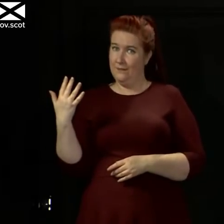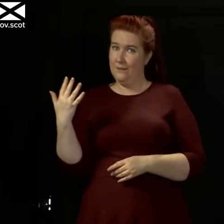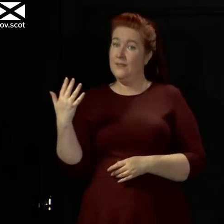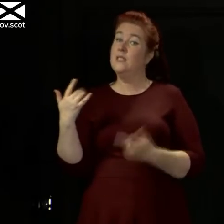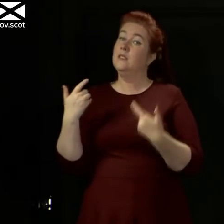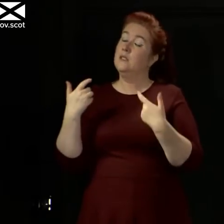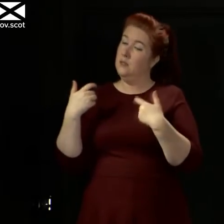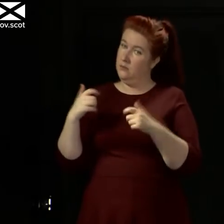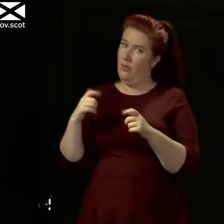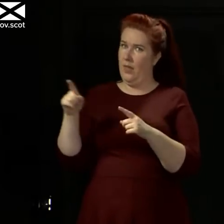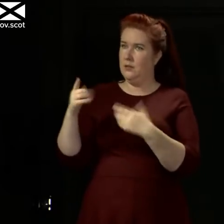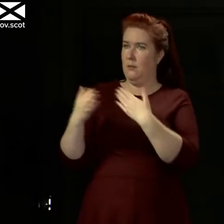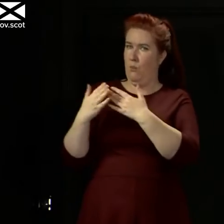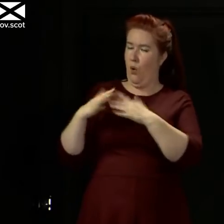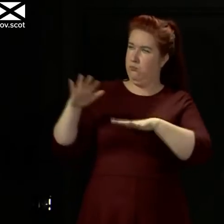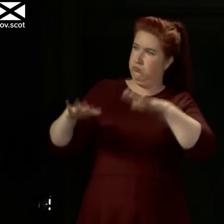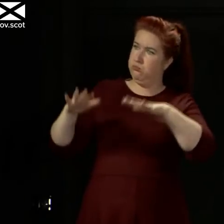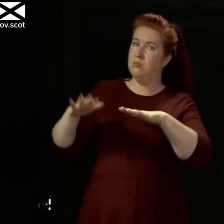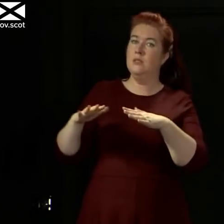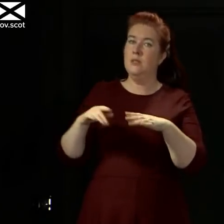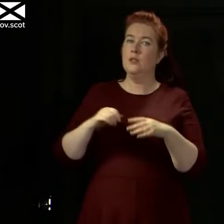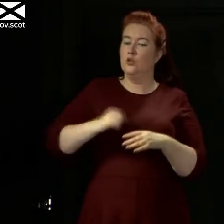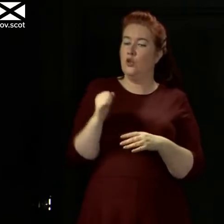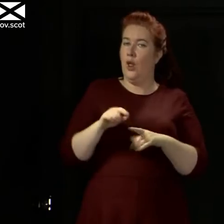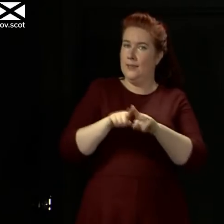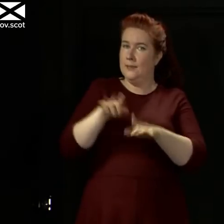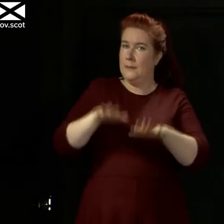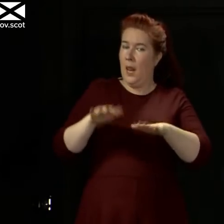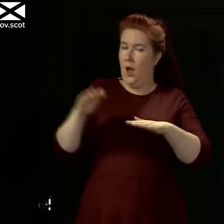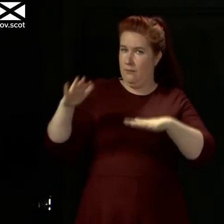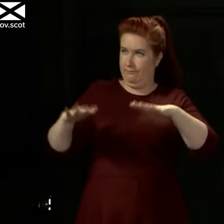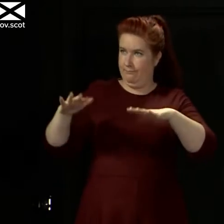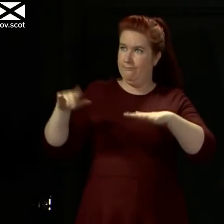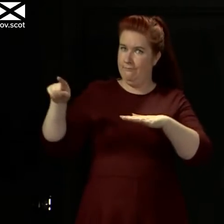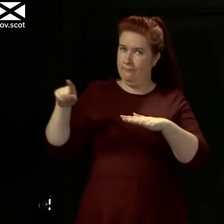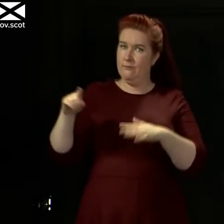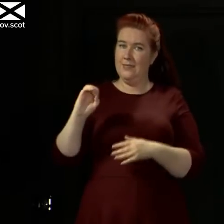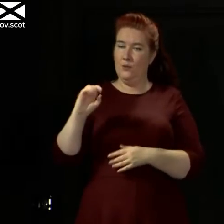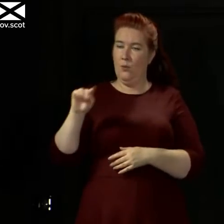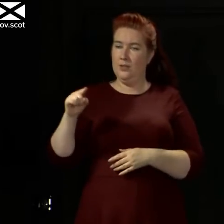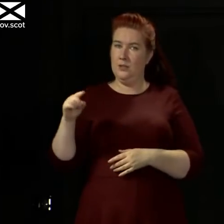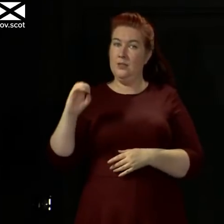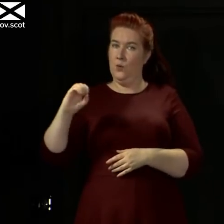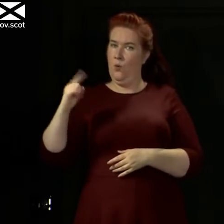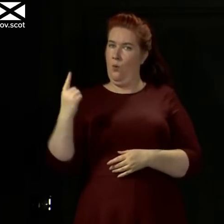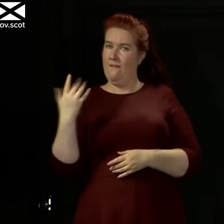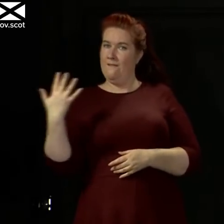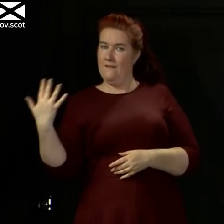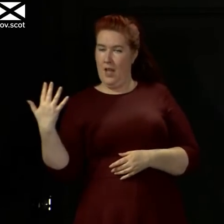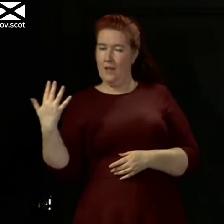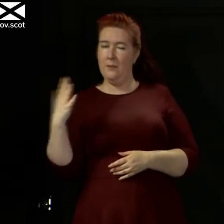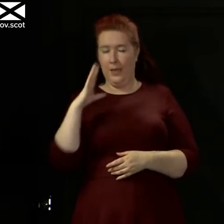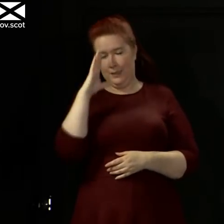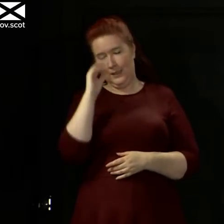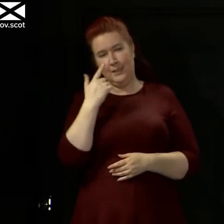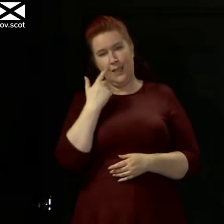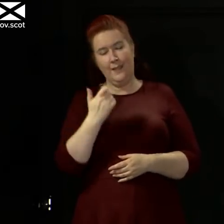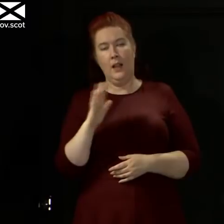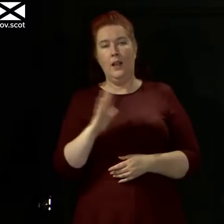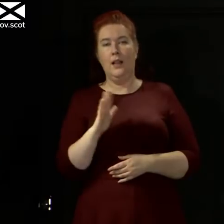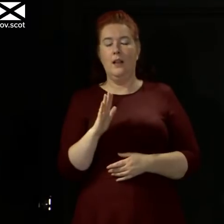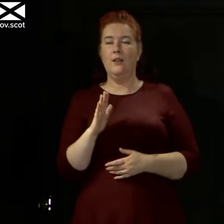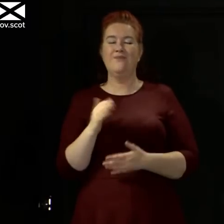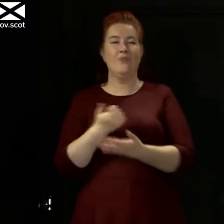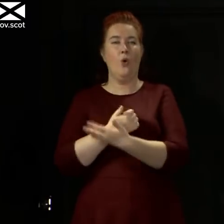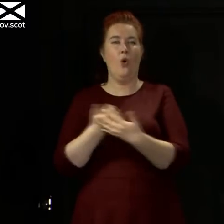is much more in line with what we assess Scotland's to be right now. I think the caveats I have to inject around this, though, would be, firstly, there is always a bit